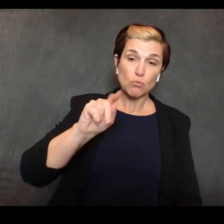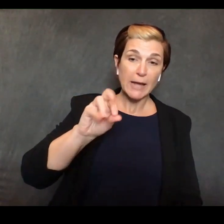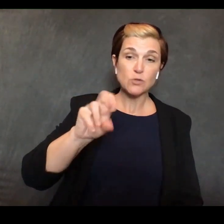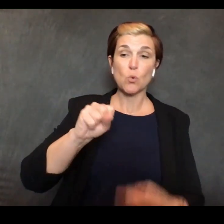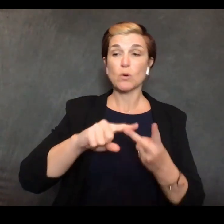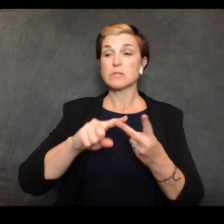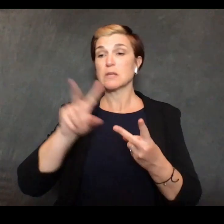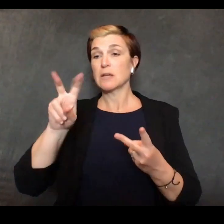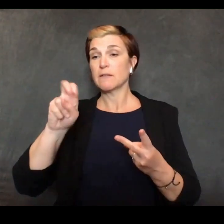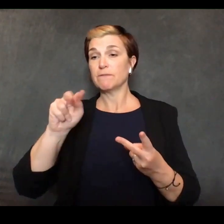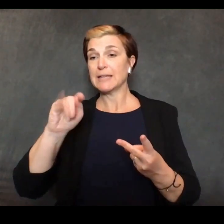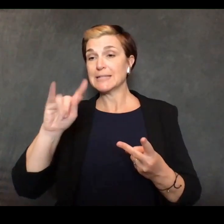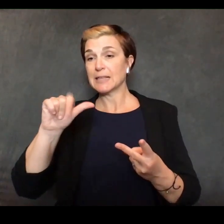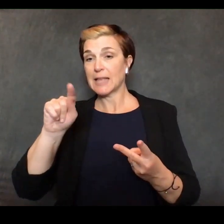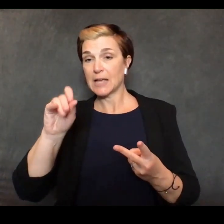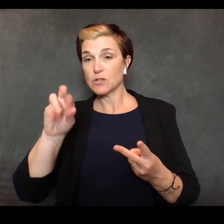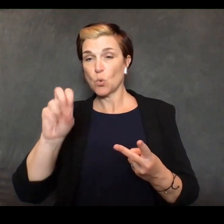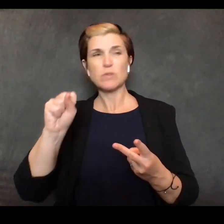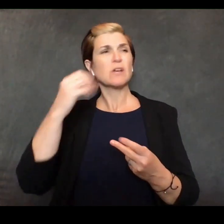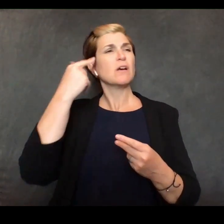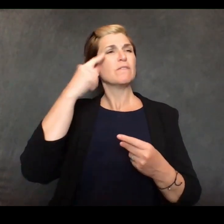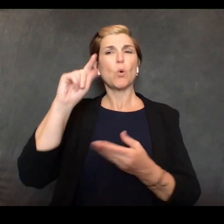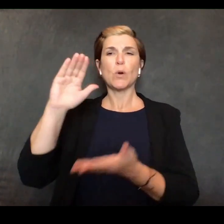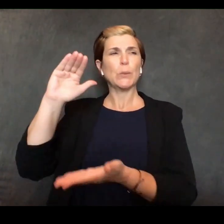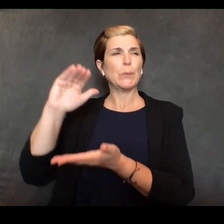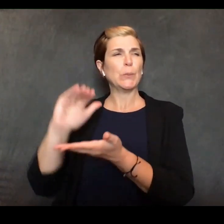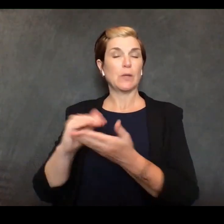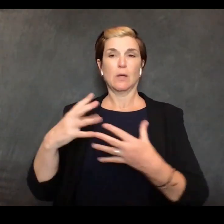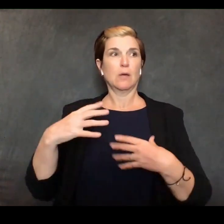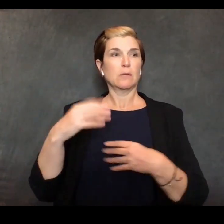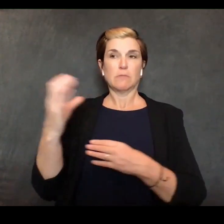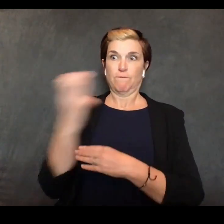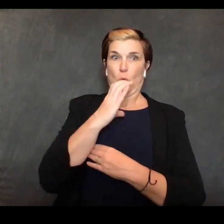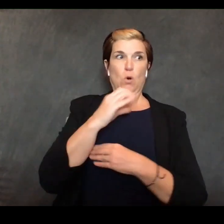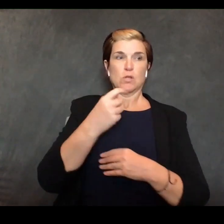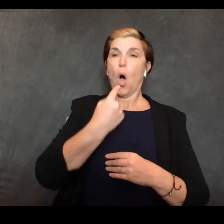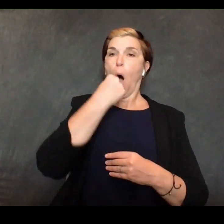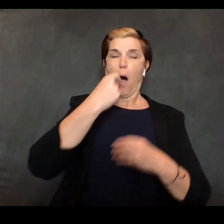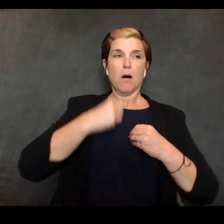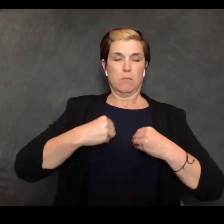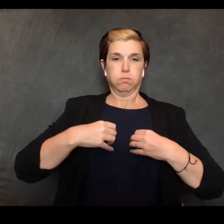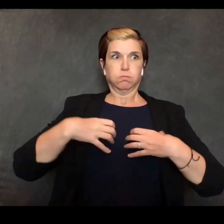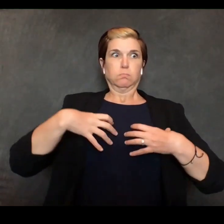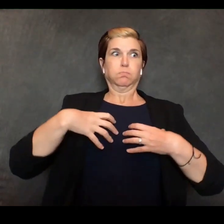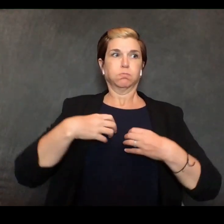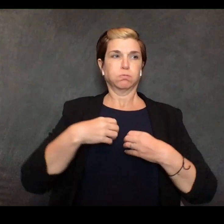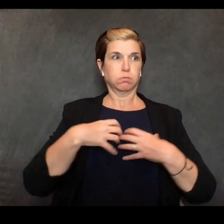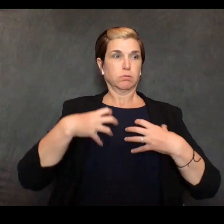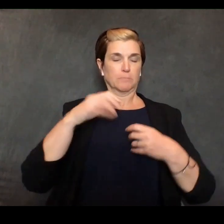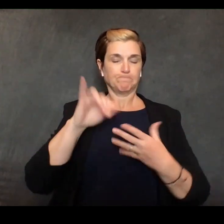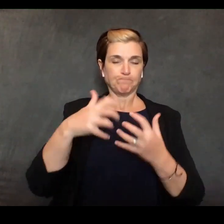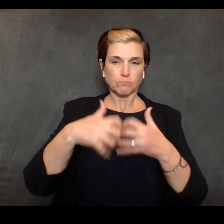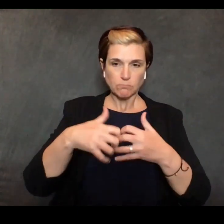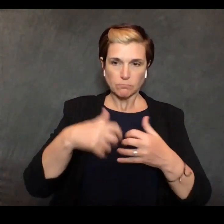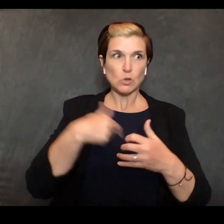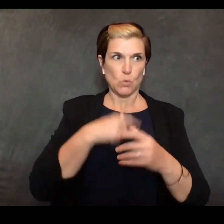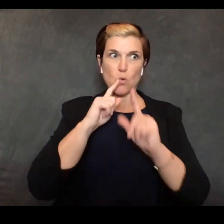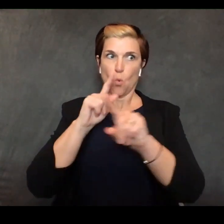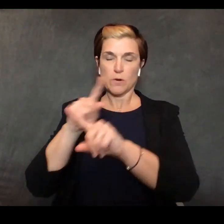compared to what we're talking about here this has never been done before uh... yesterday i gave the governors the right to go order directly if they